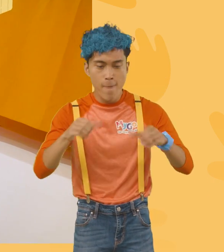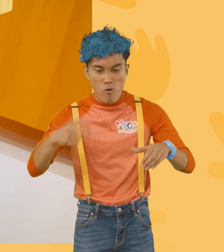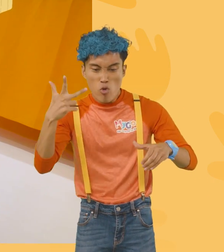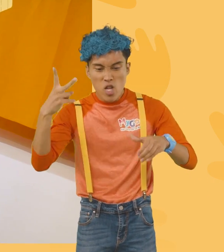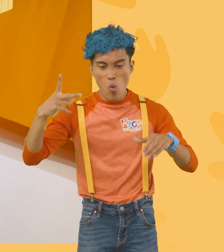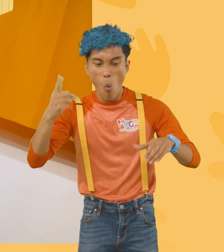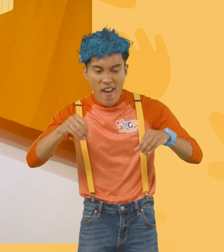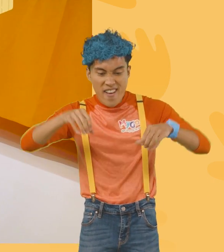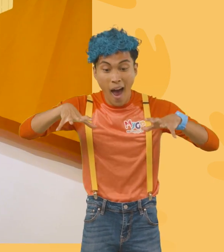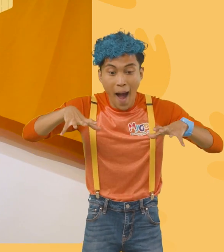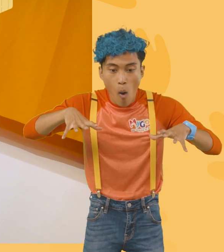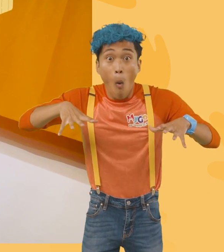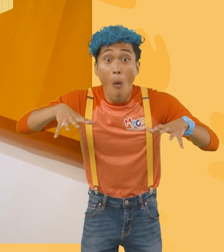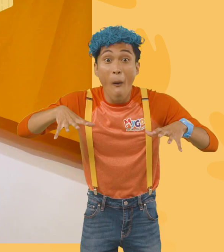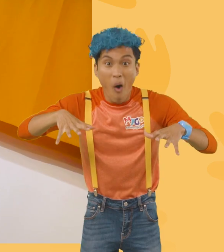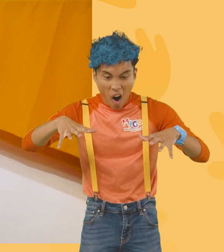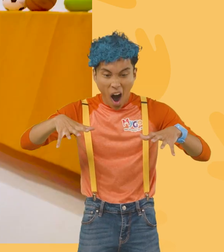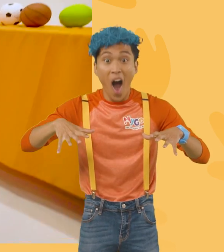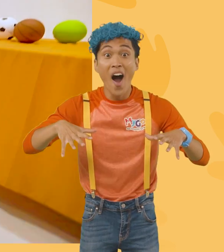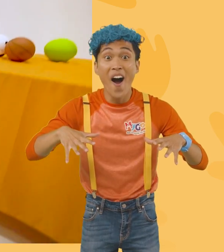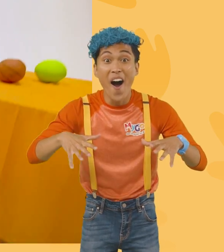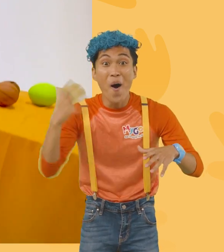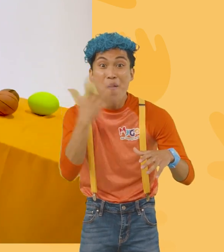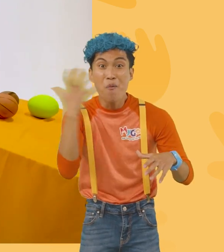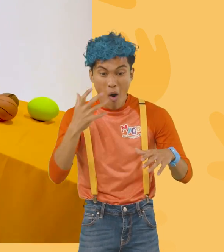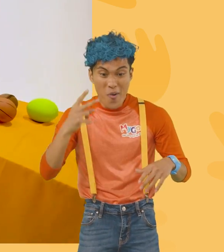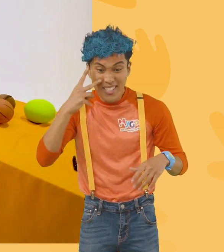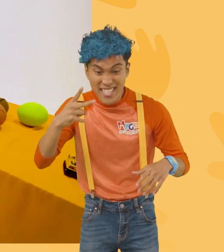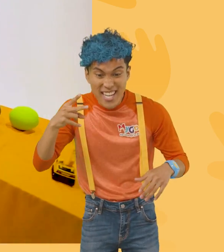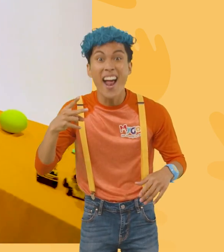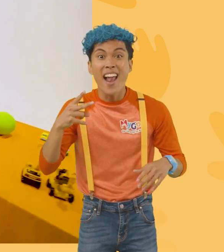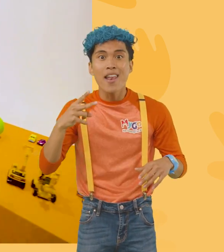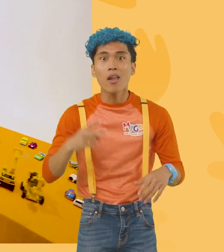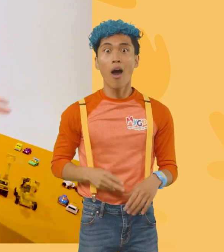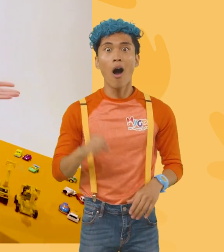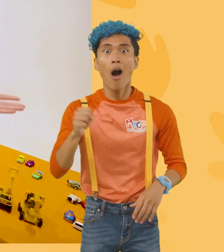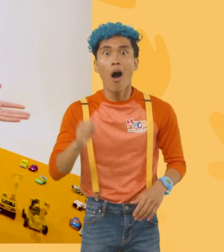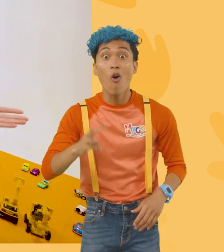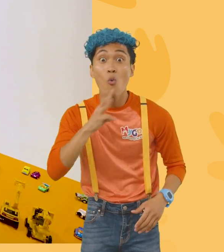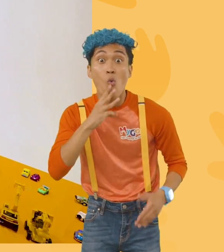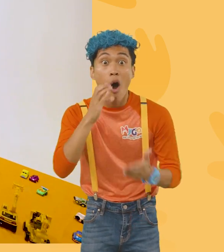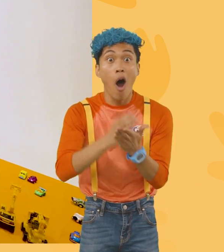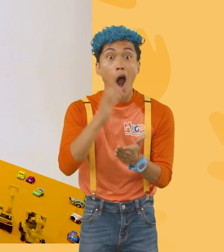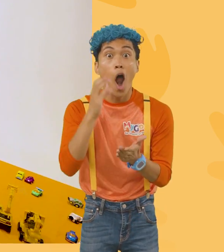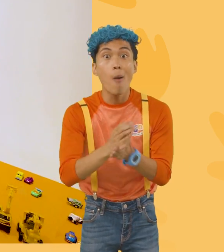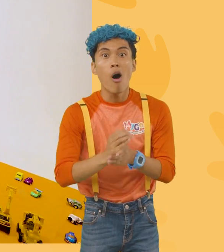two, one. Whoa! Whoa! Did you see that? Yeah. The water bottle rolled down